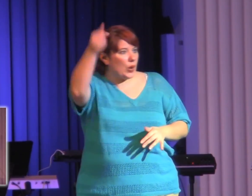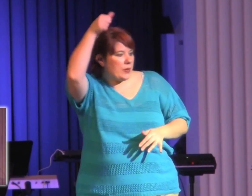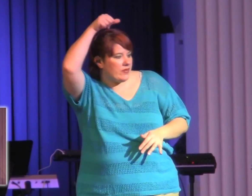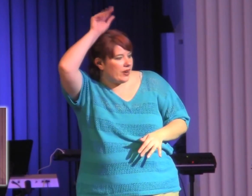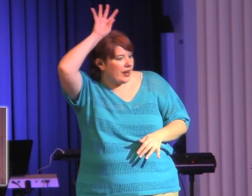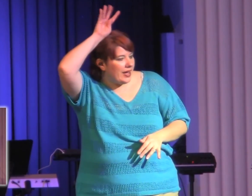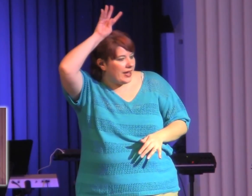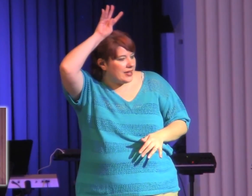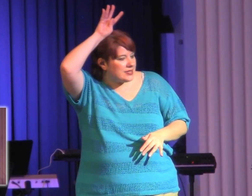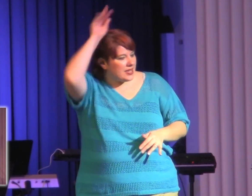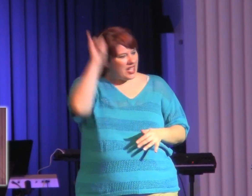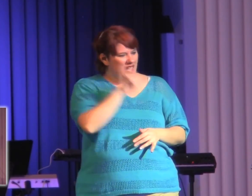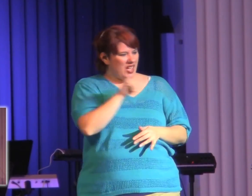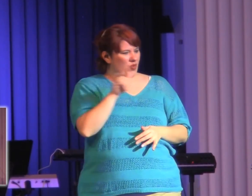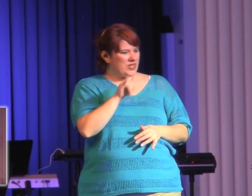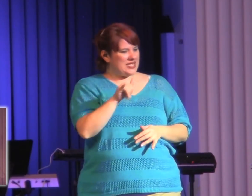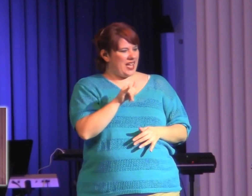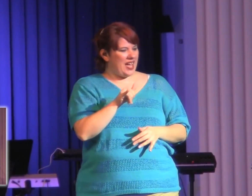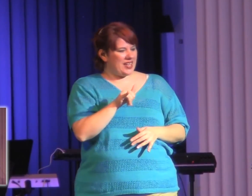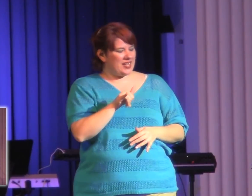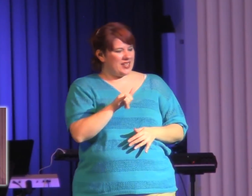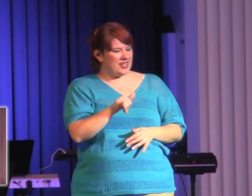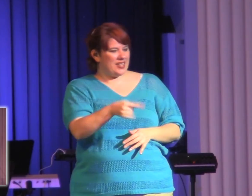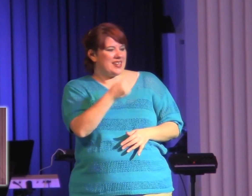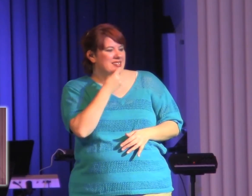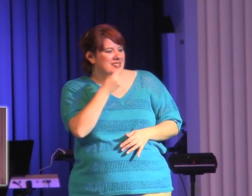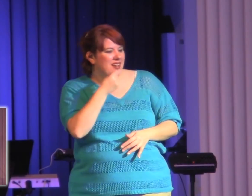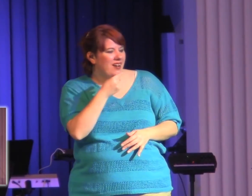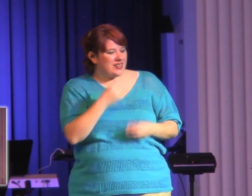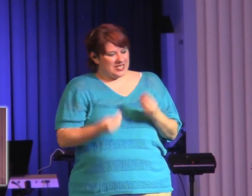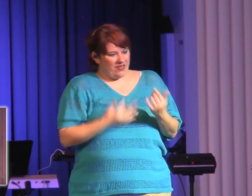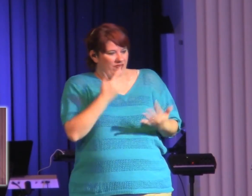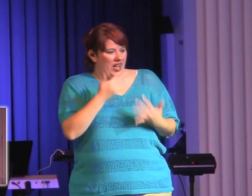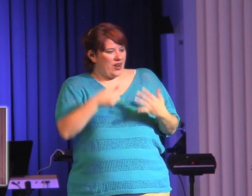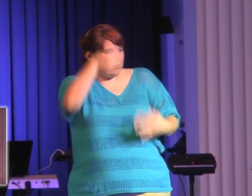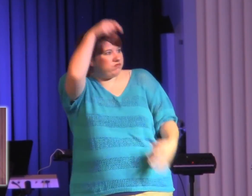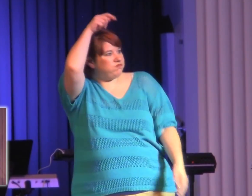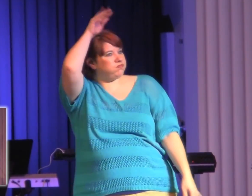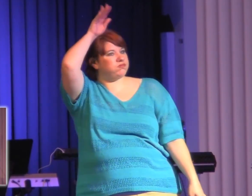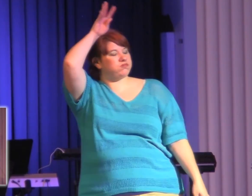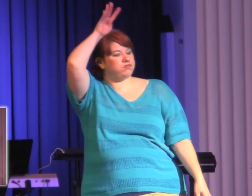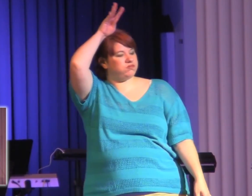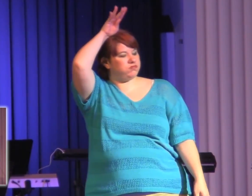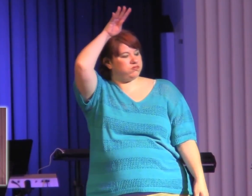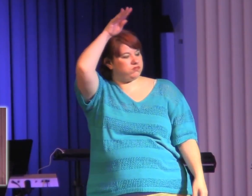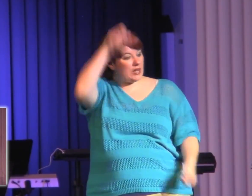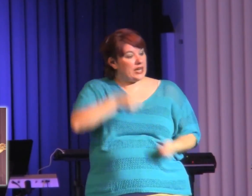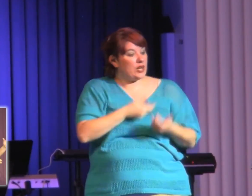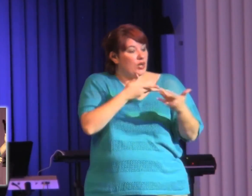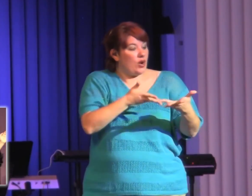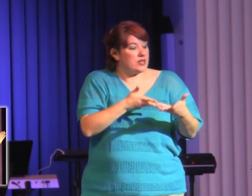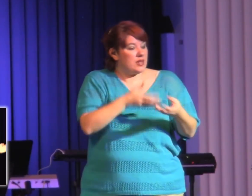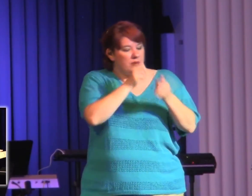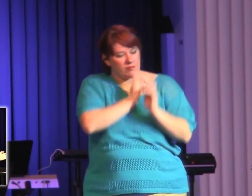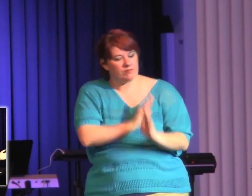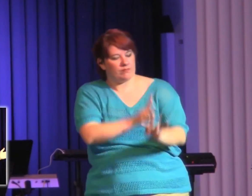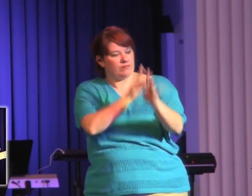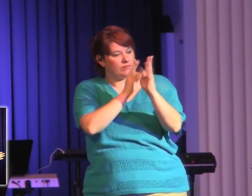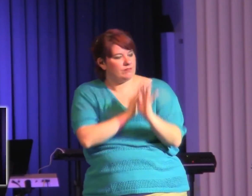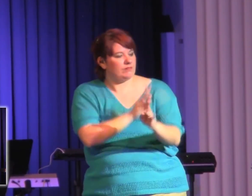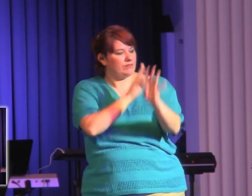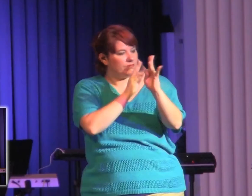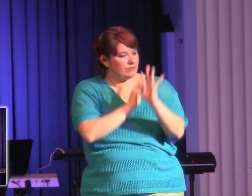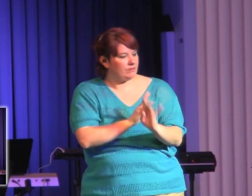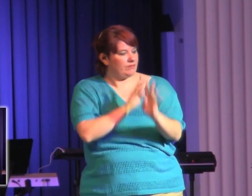Holy Spirit and began to speak in other tongues as the Spirit enabled them. Let me tell you something. In the early